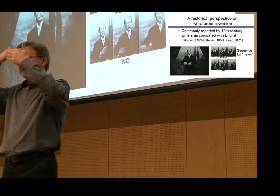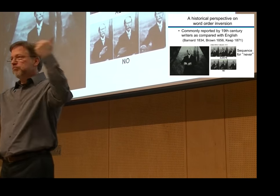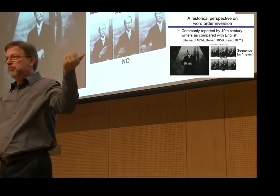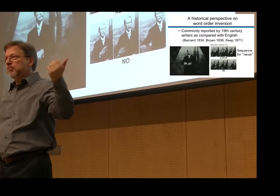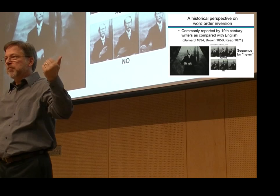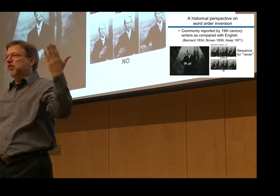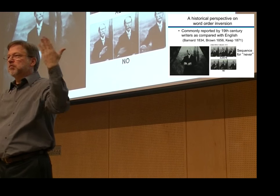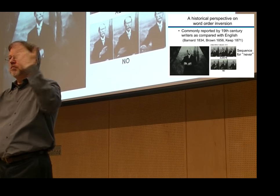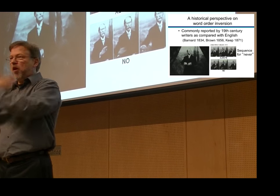you will, of that era.